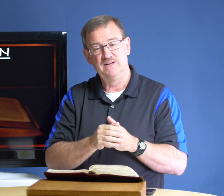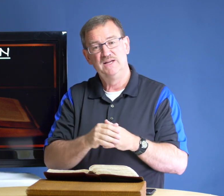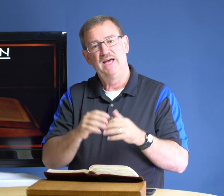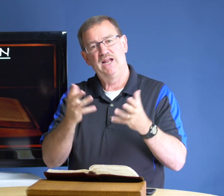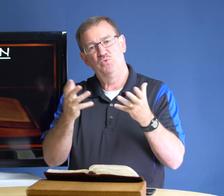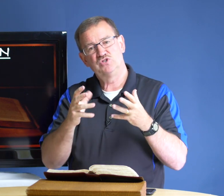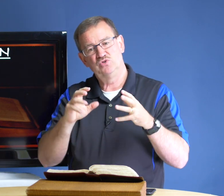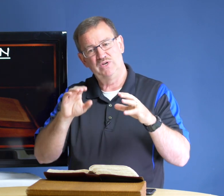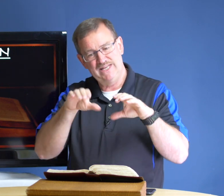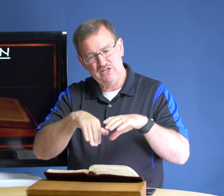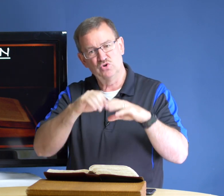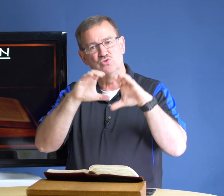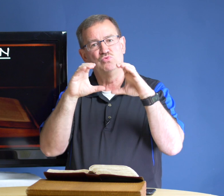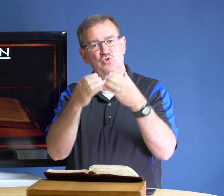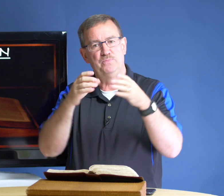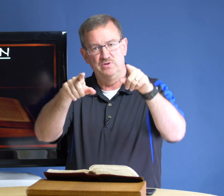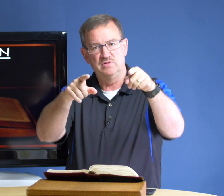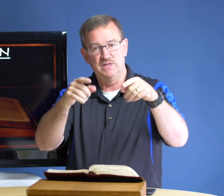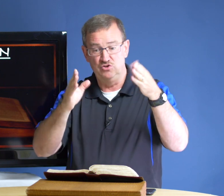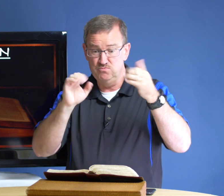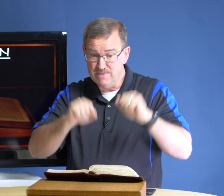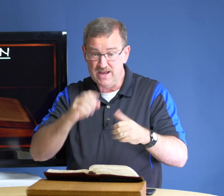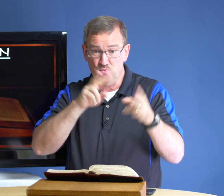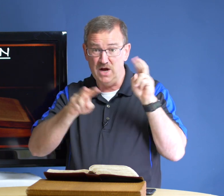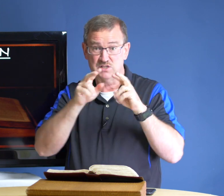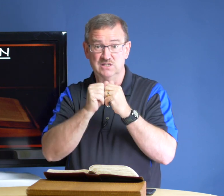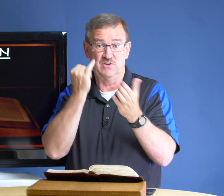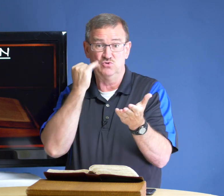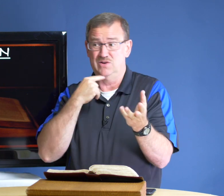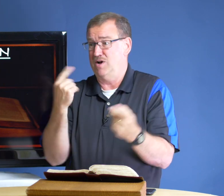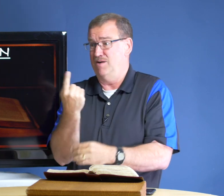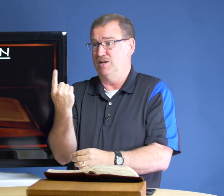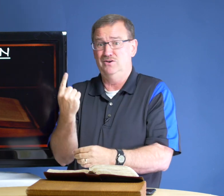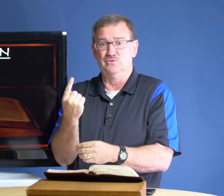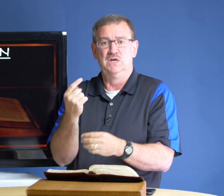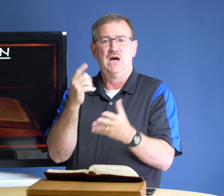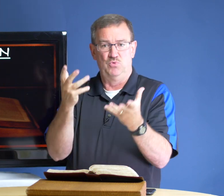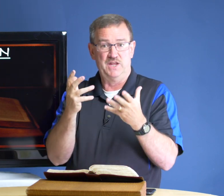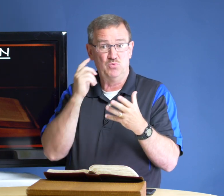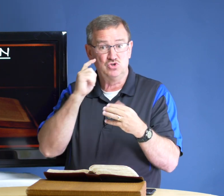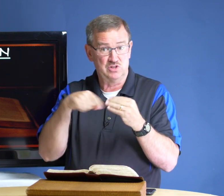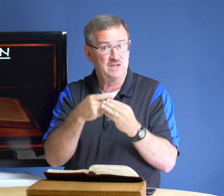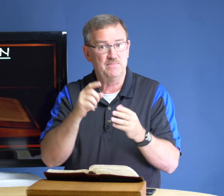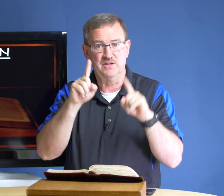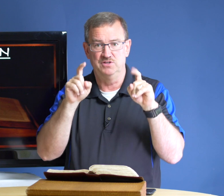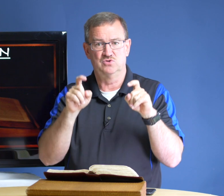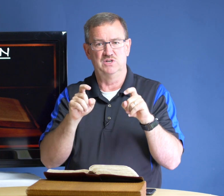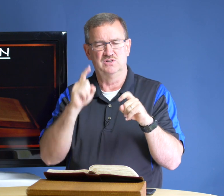and i want you in your group that you may watch this if you say well i'm alone well then i want you to think about these questions